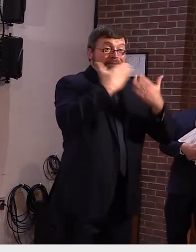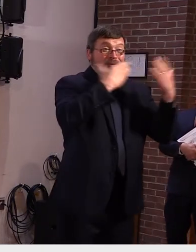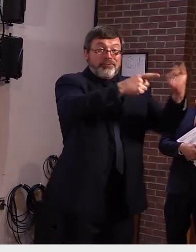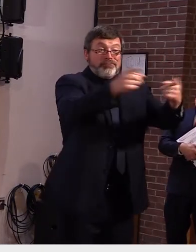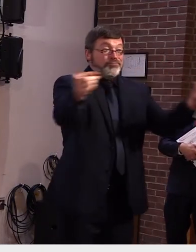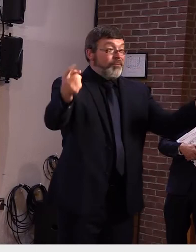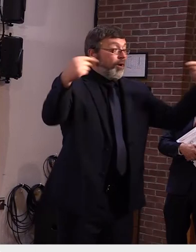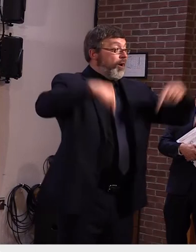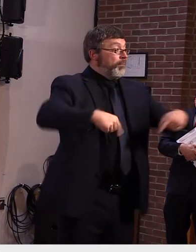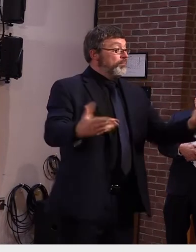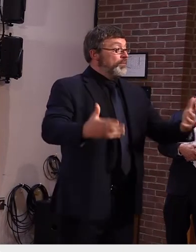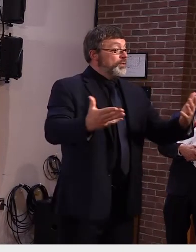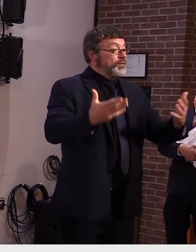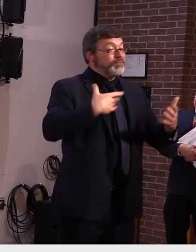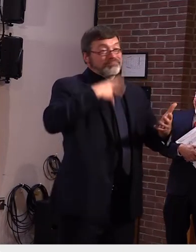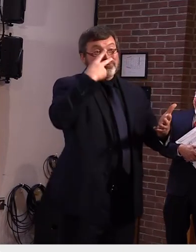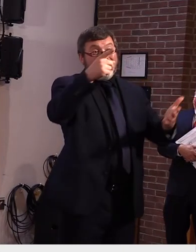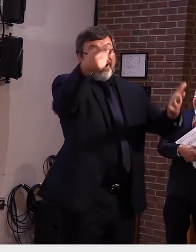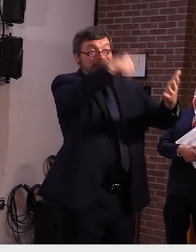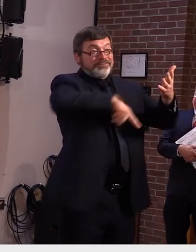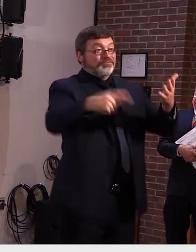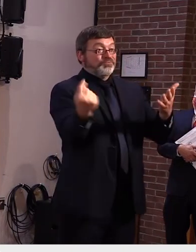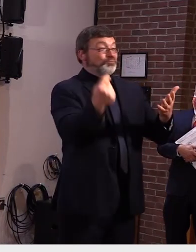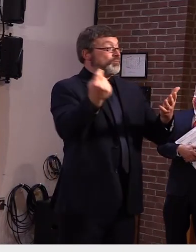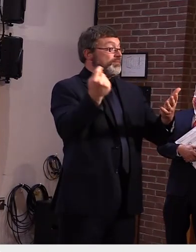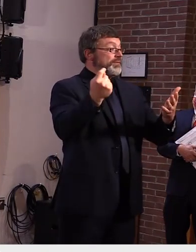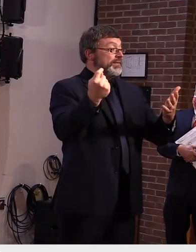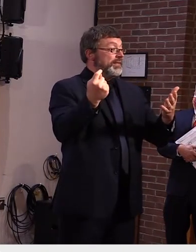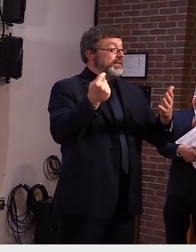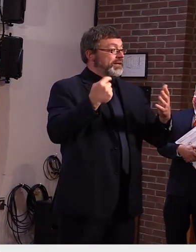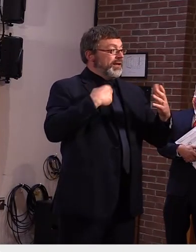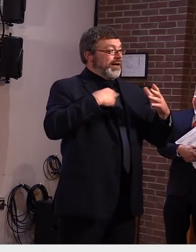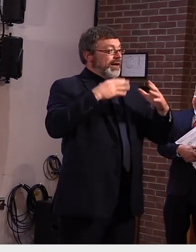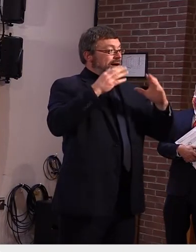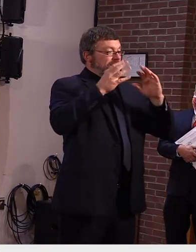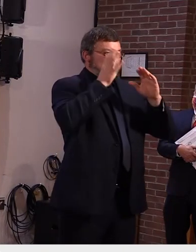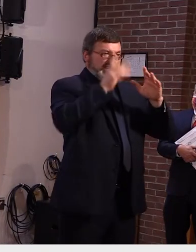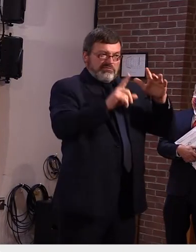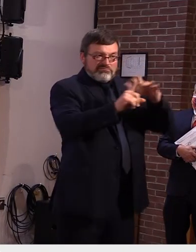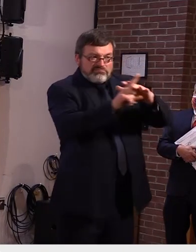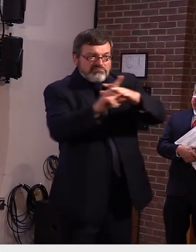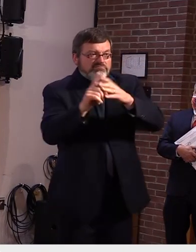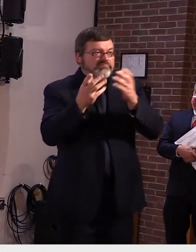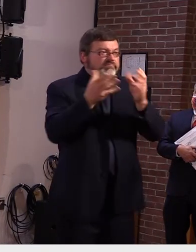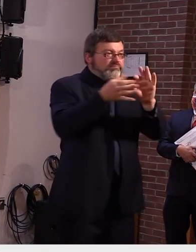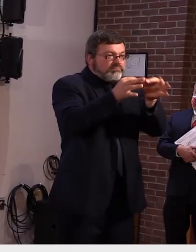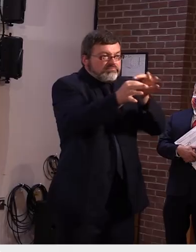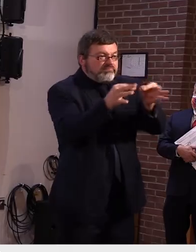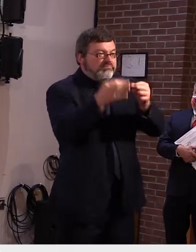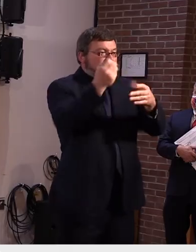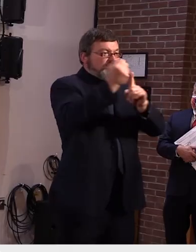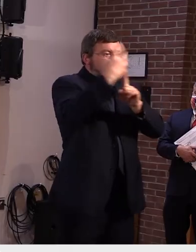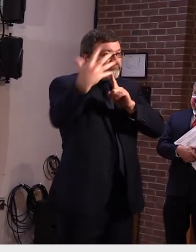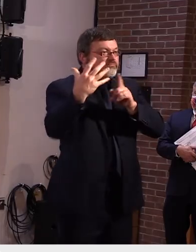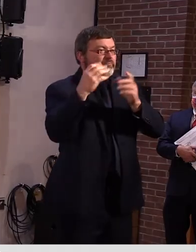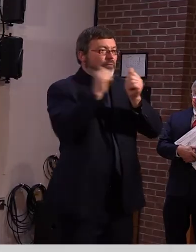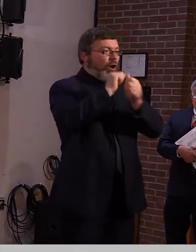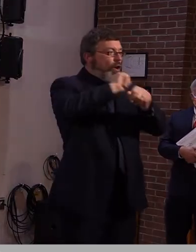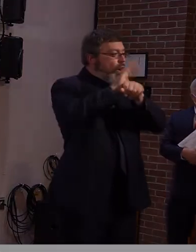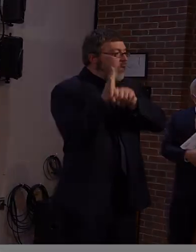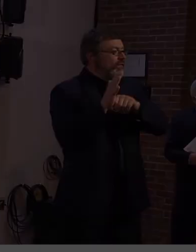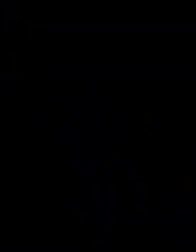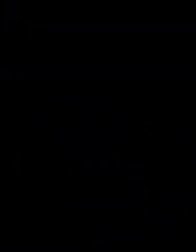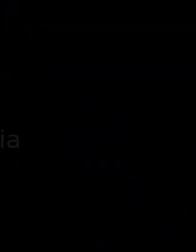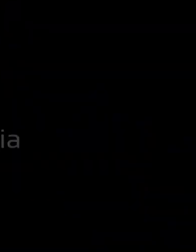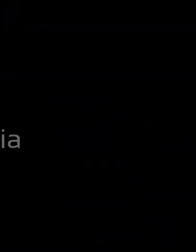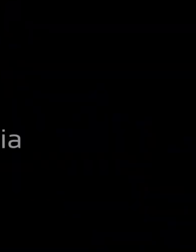we'll see you on tuesday for more modeling and probably an update on the uh the hockey situation as well thank you very